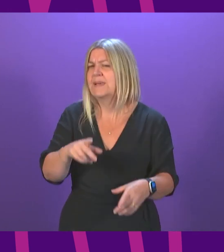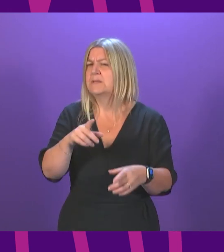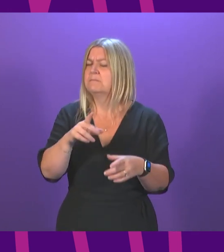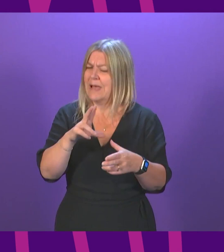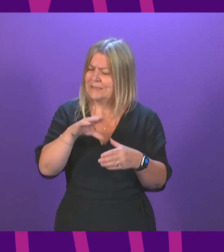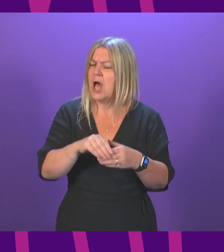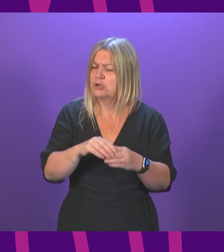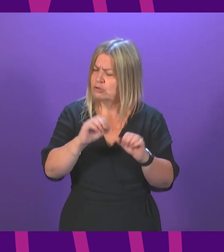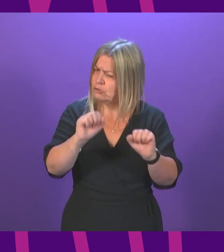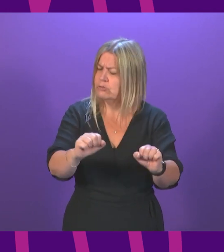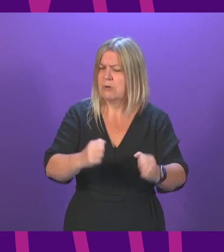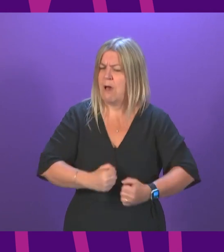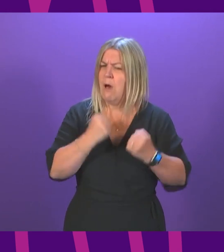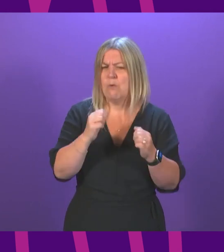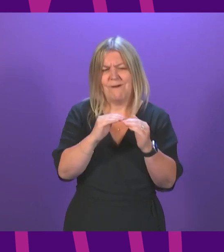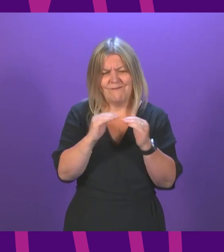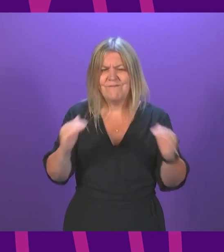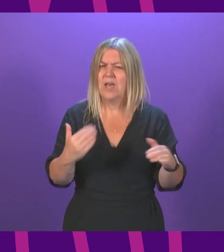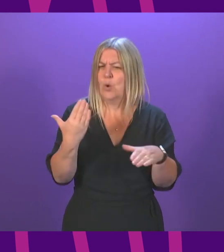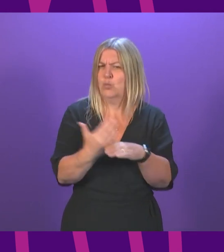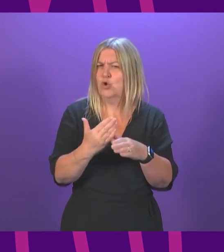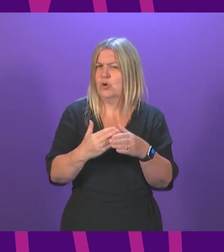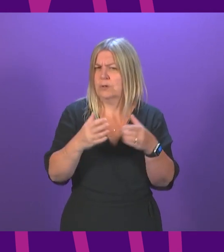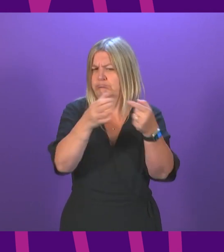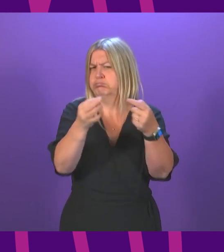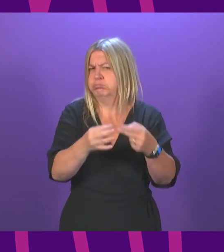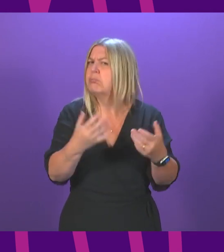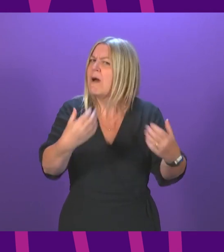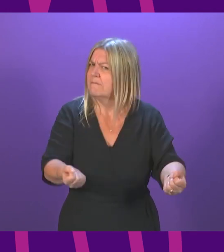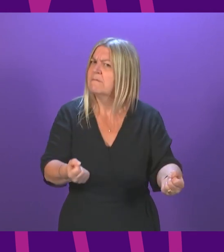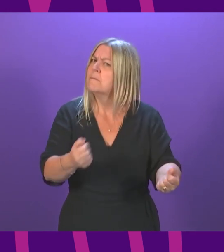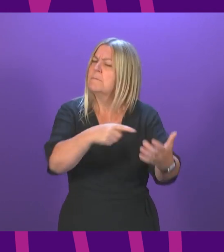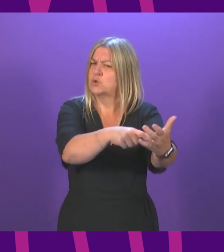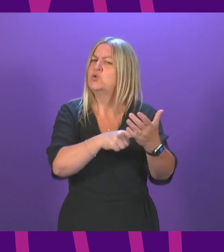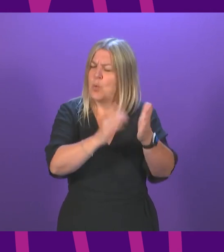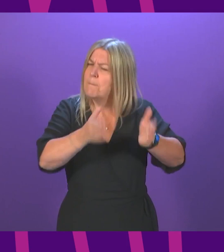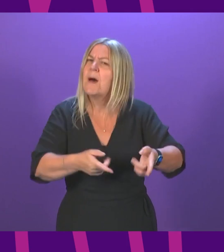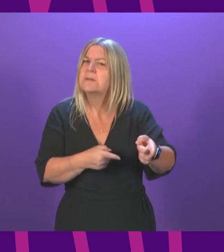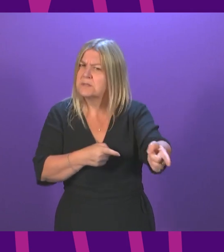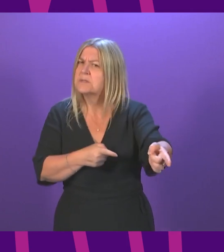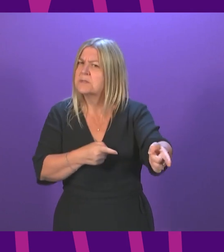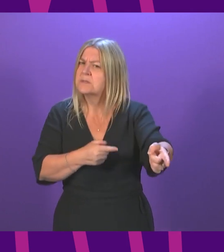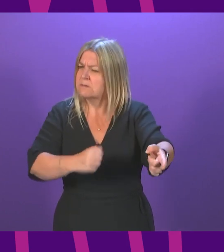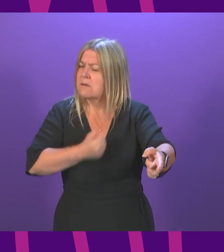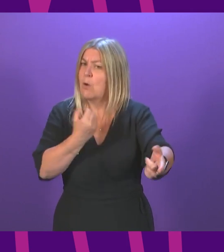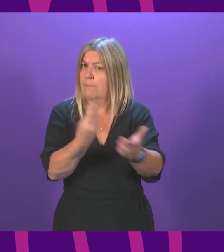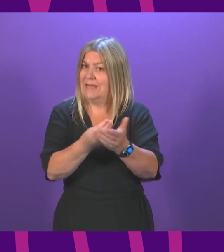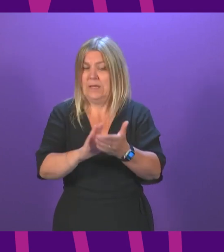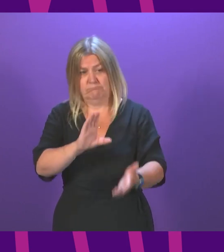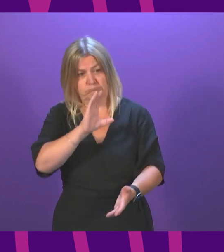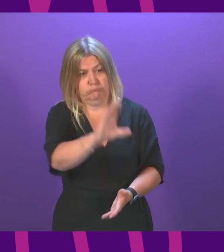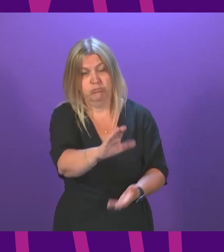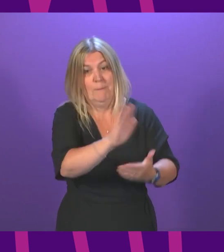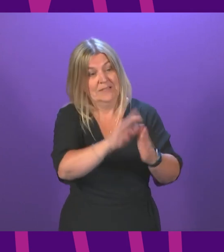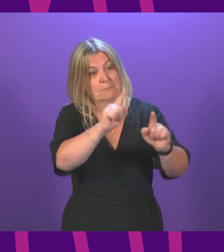conditions to all of the grant support that Scottish Enterprise or any of our enterprise agencies give. I don't have in front of me. I'm happy to look